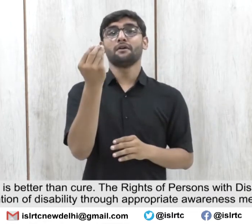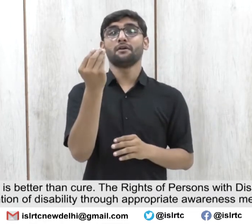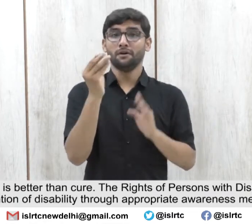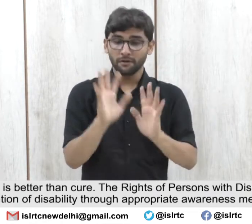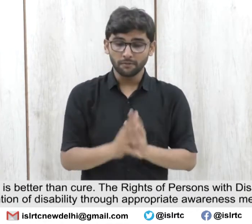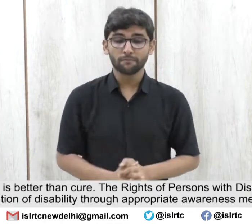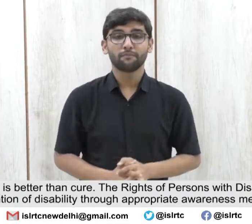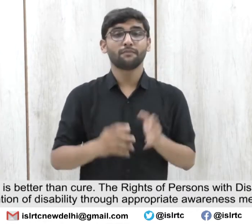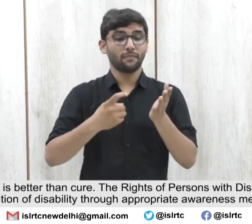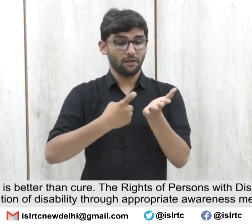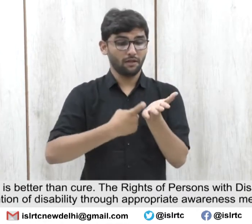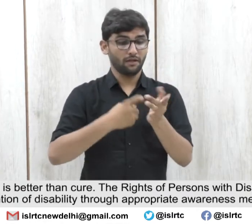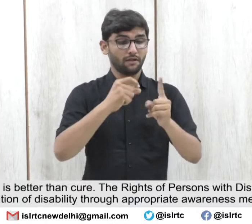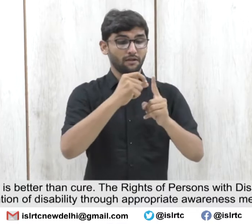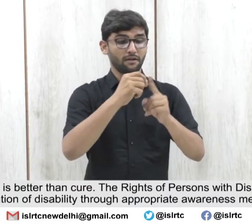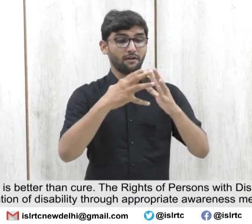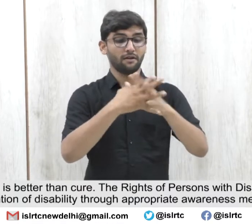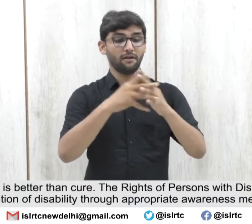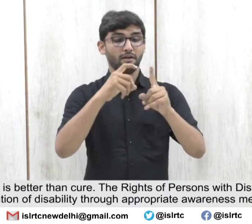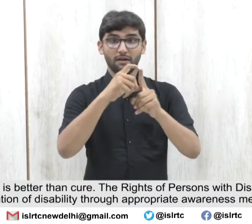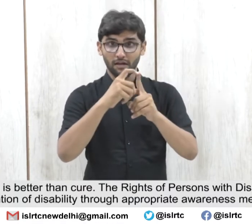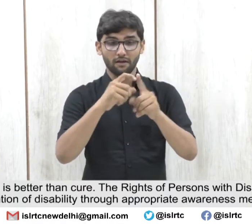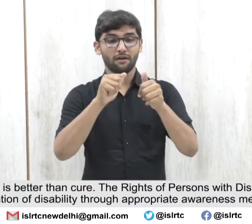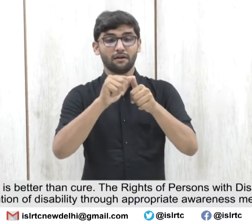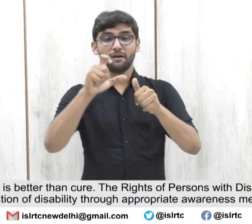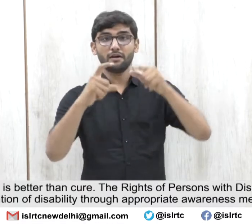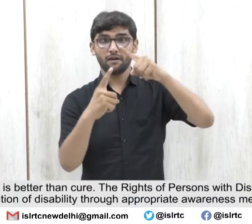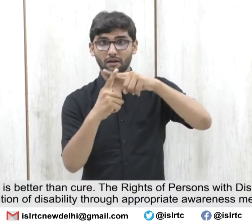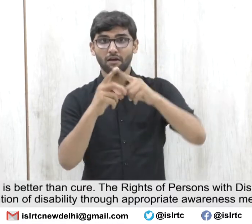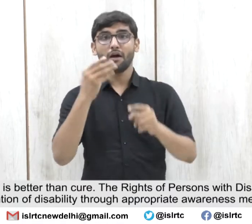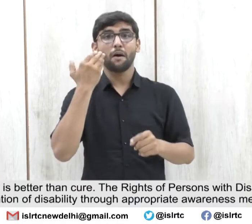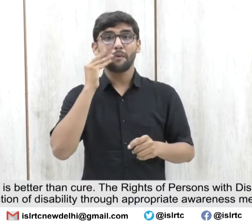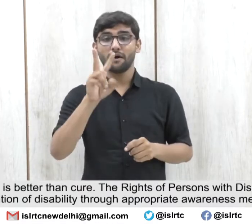The Rights of Persons with Disabilities Act